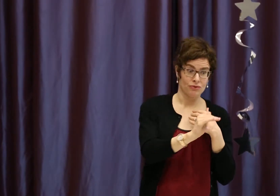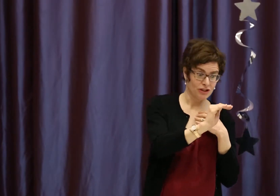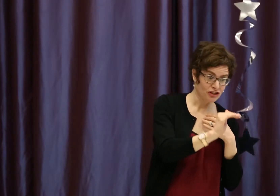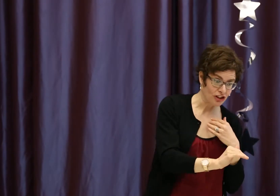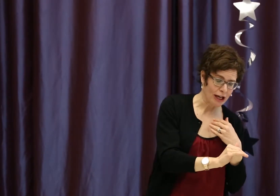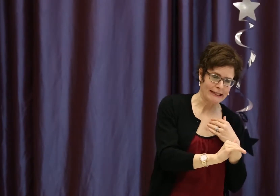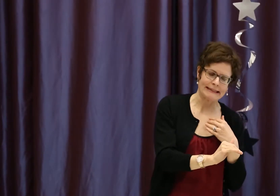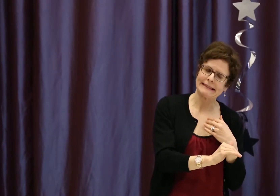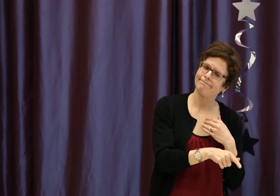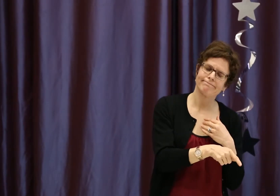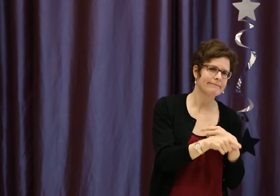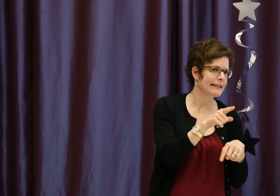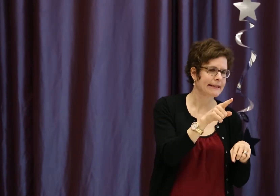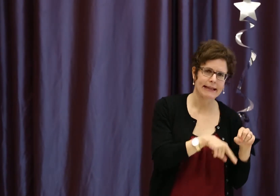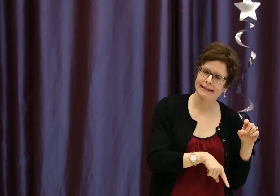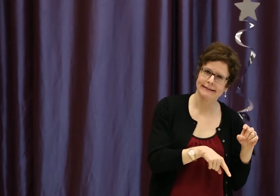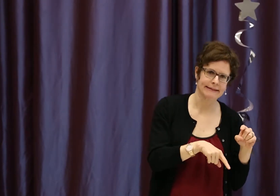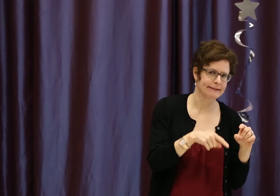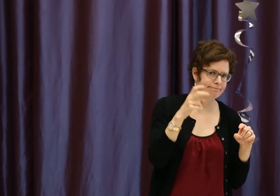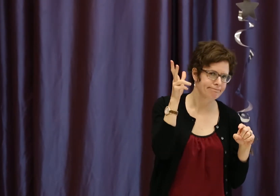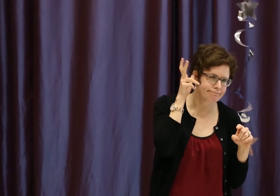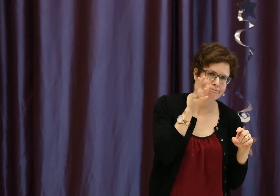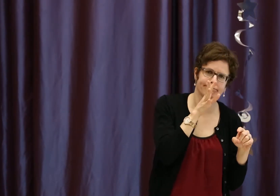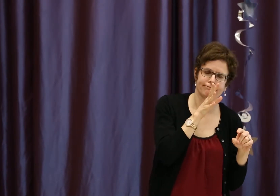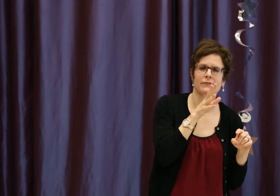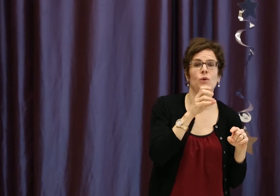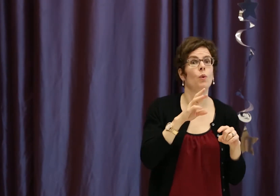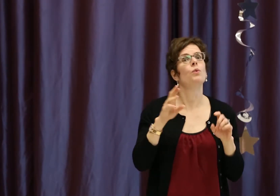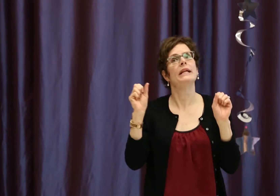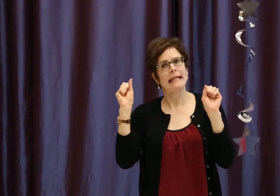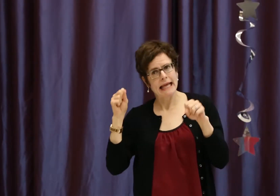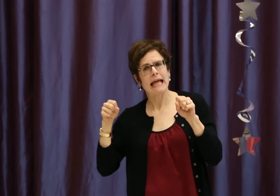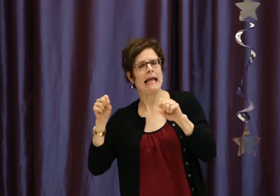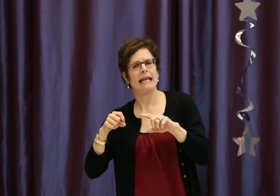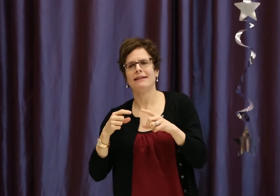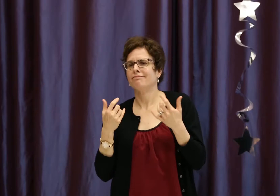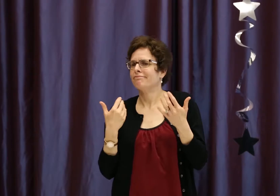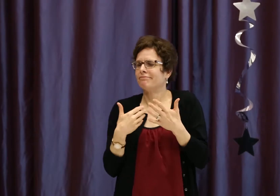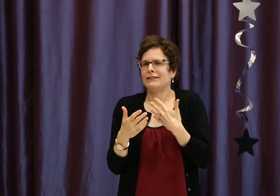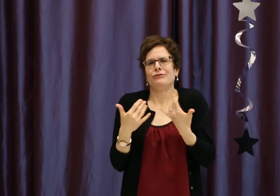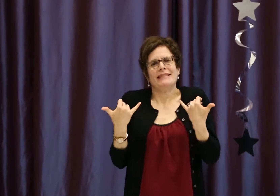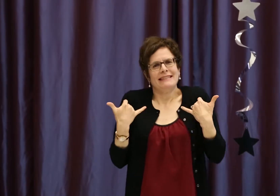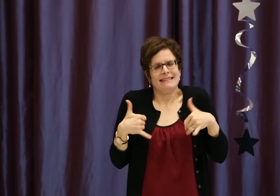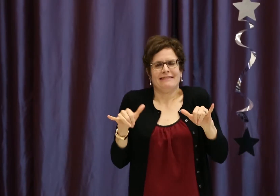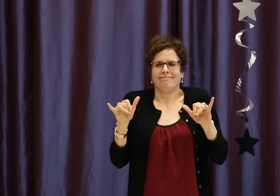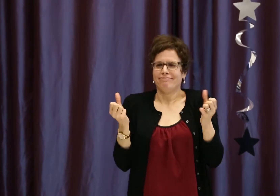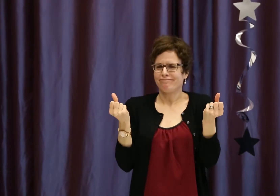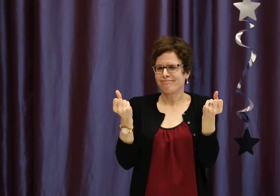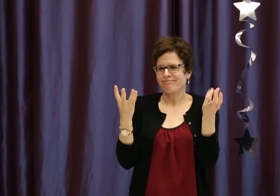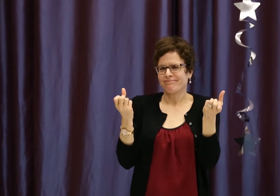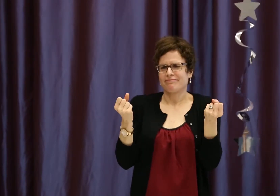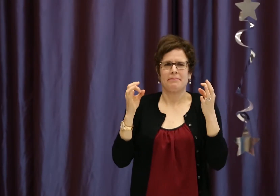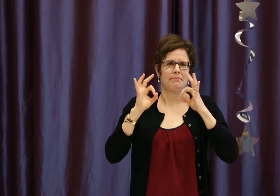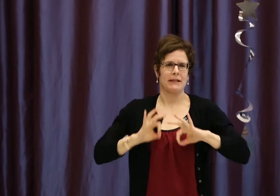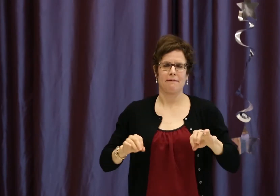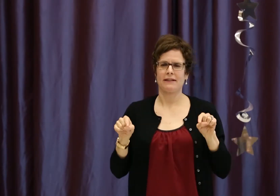So, really the point is, if the child can develop spoken language skills or if they